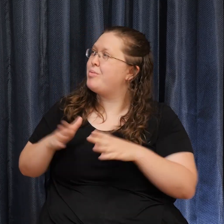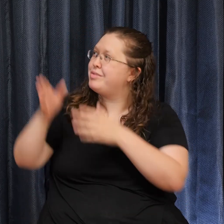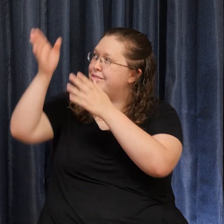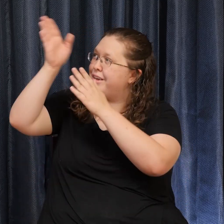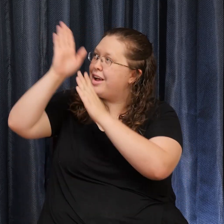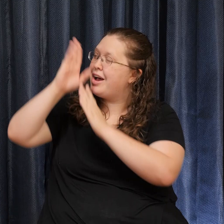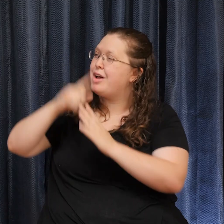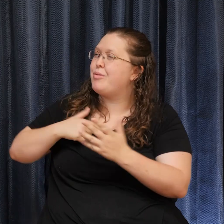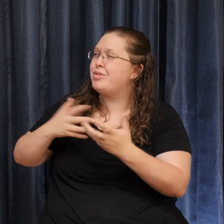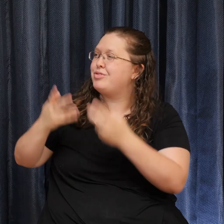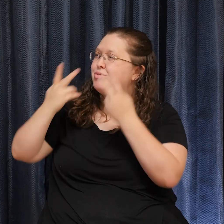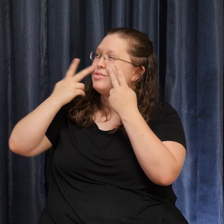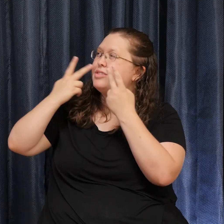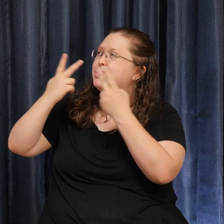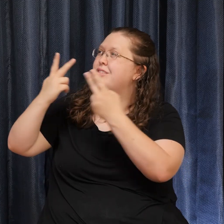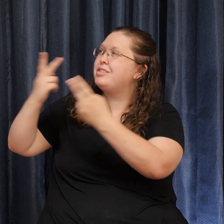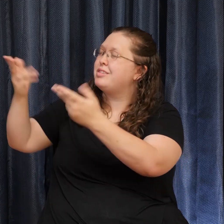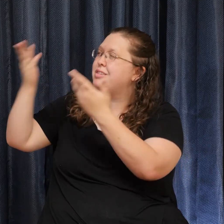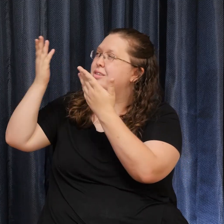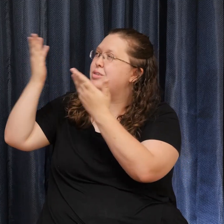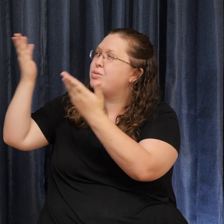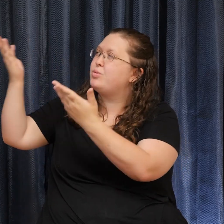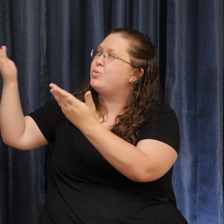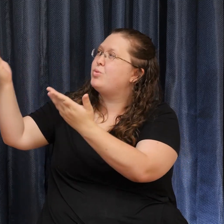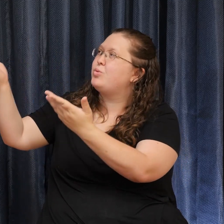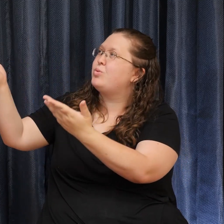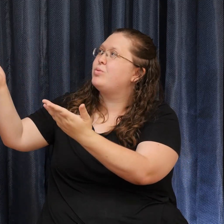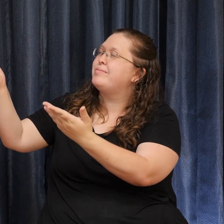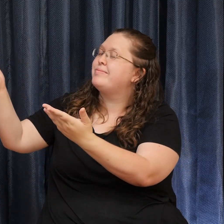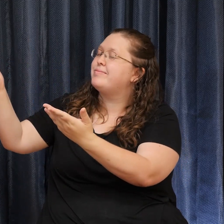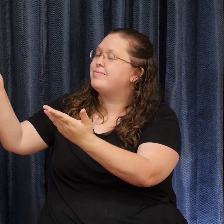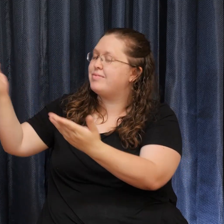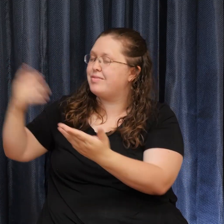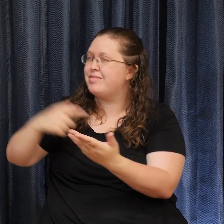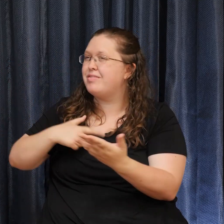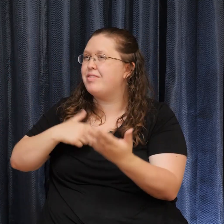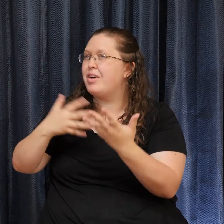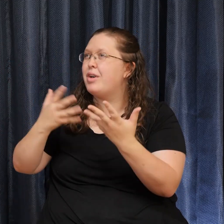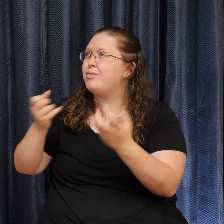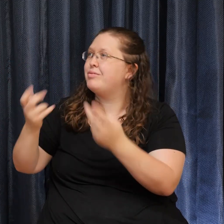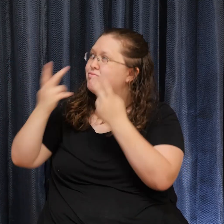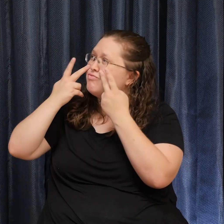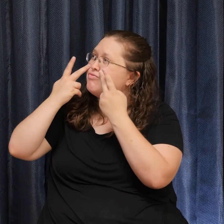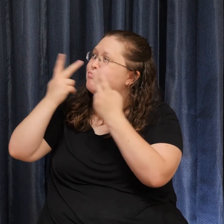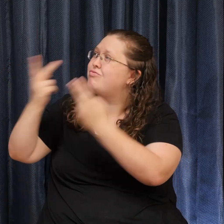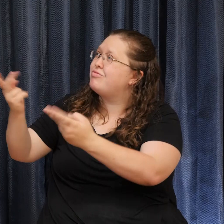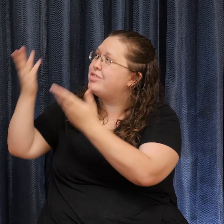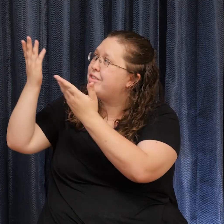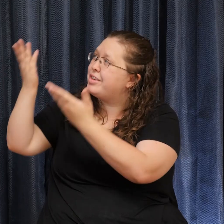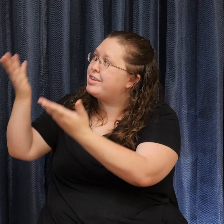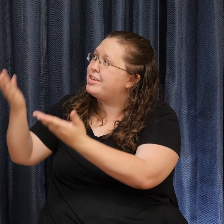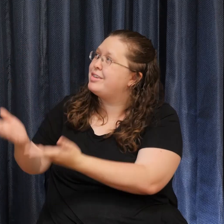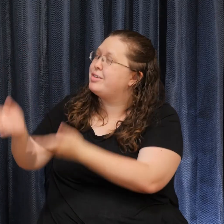I want to see you. I want to see you.